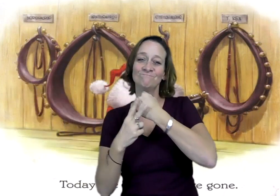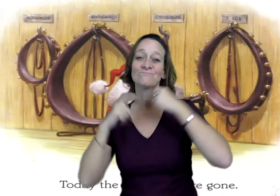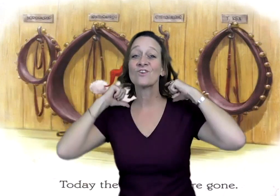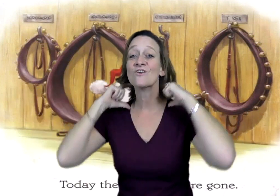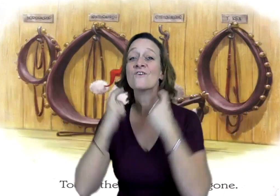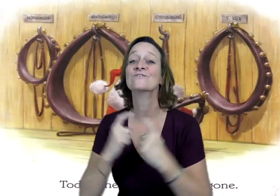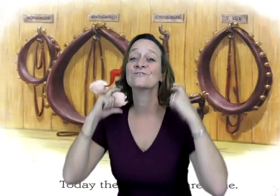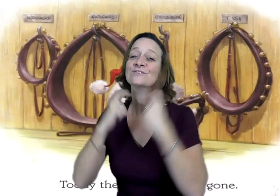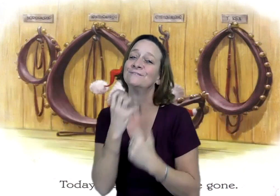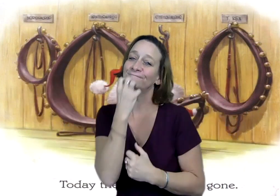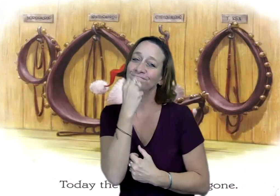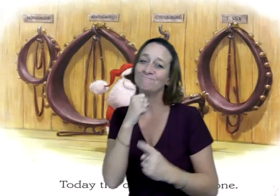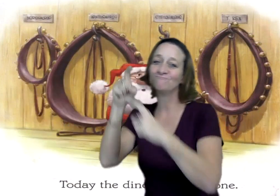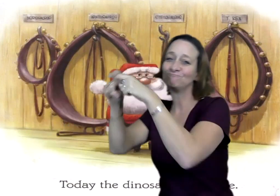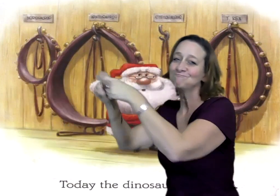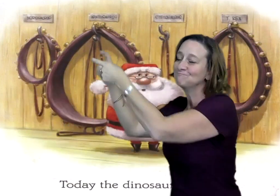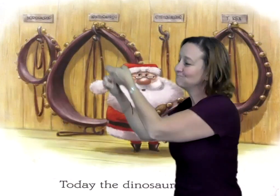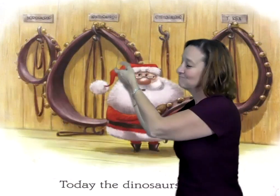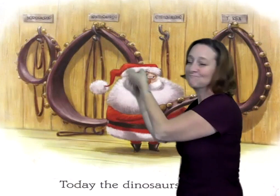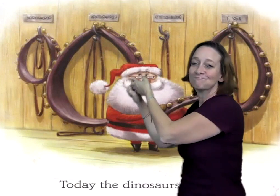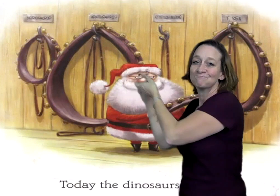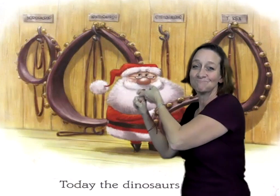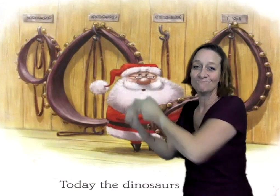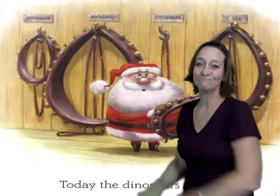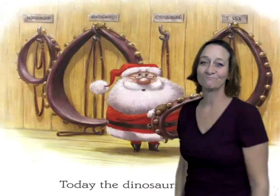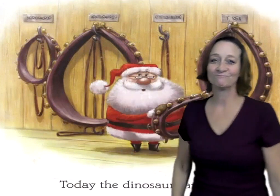But you see Santa keeps their collars.